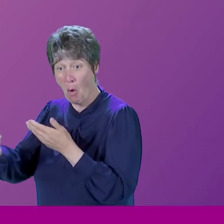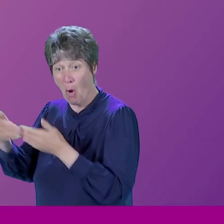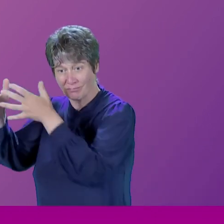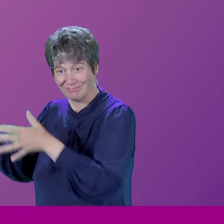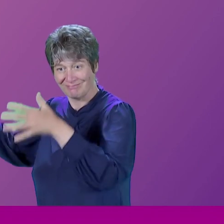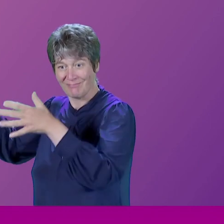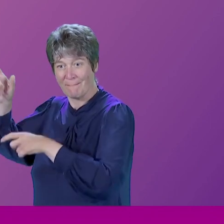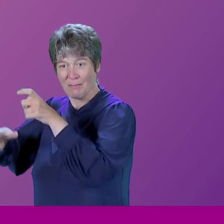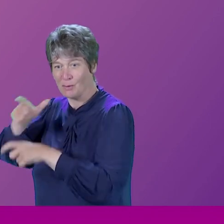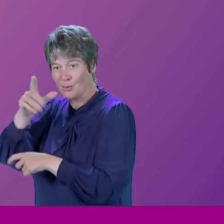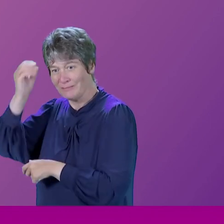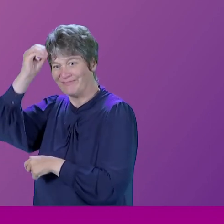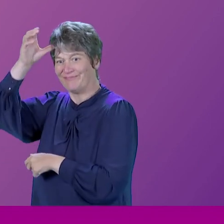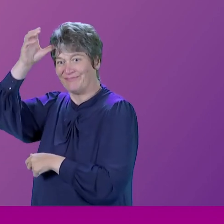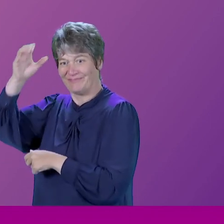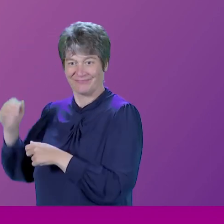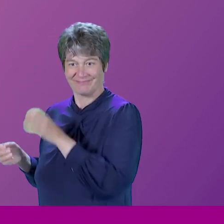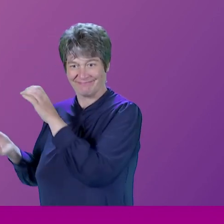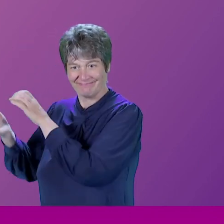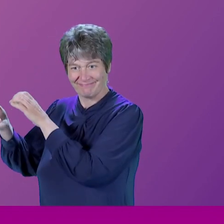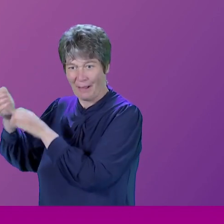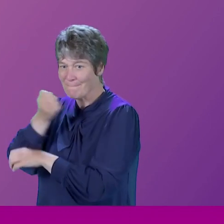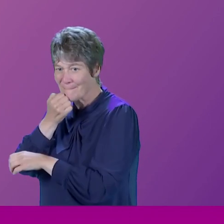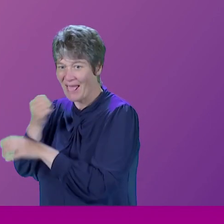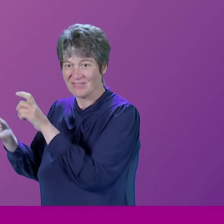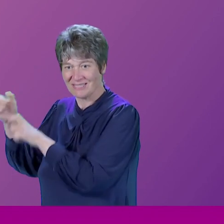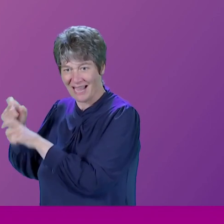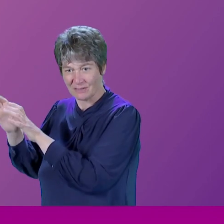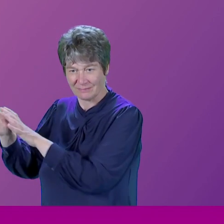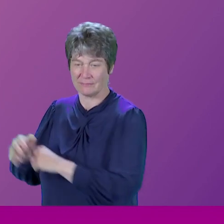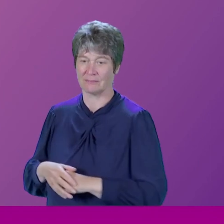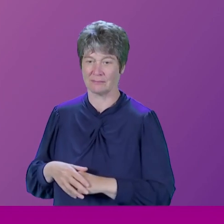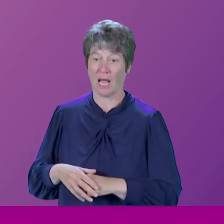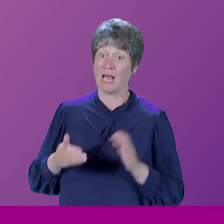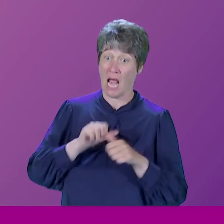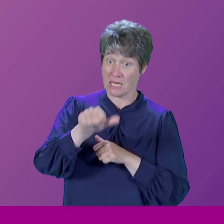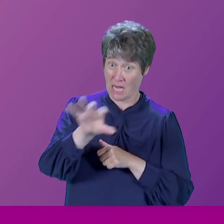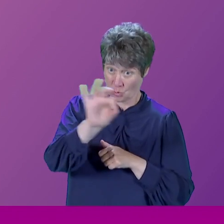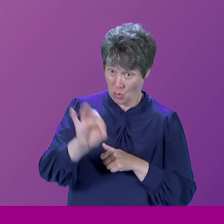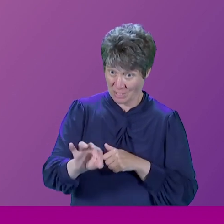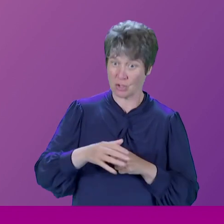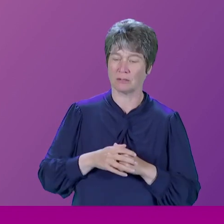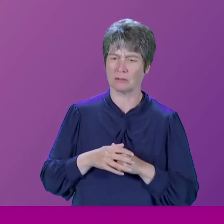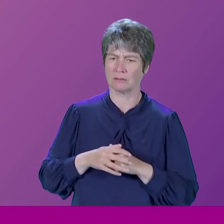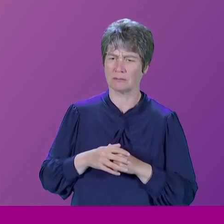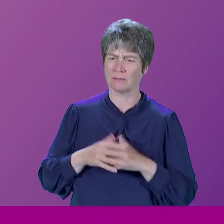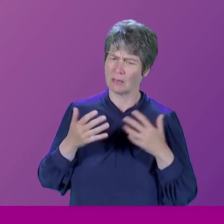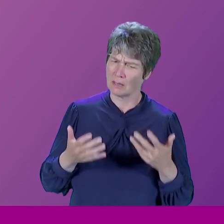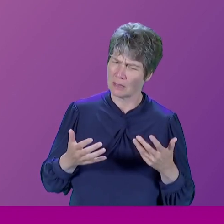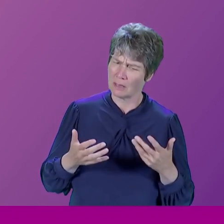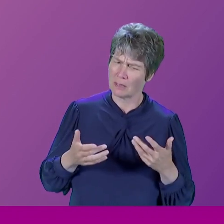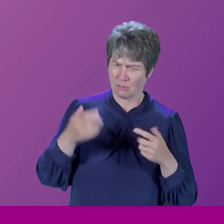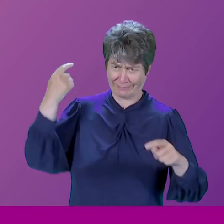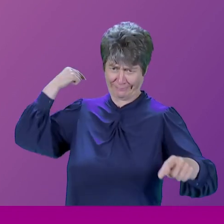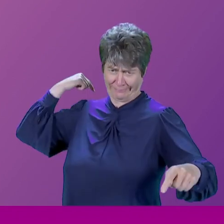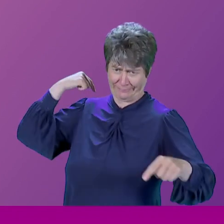President. Is there any sort of decisions that maybe you took that you maybe regret now that you would maybe do different? That's